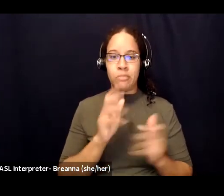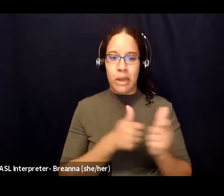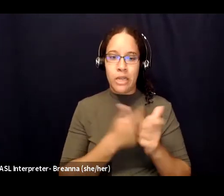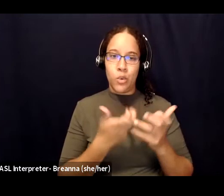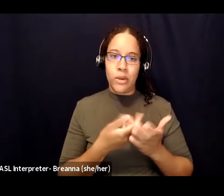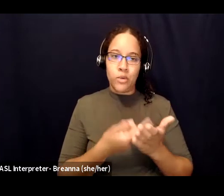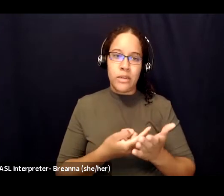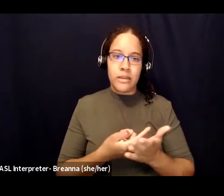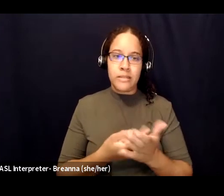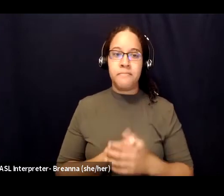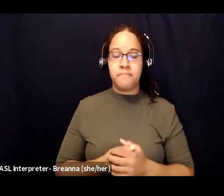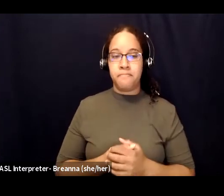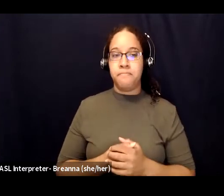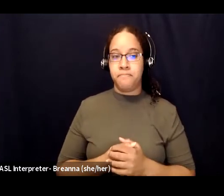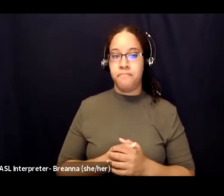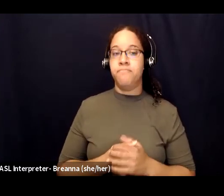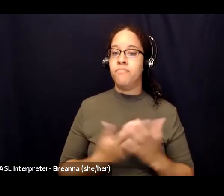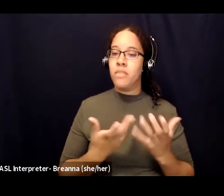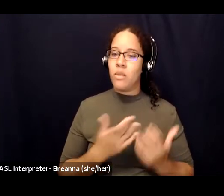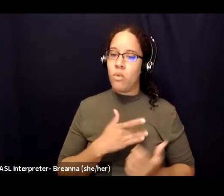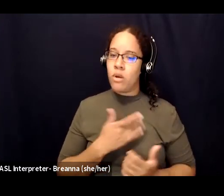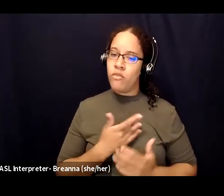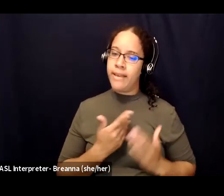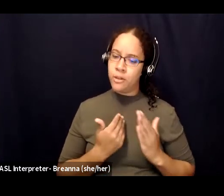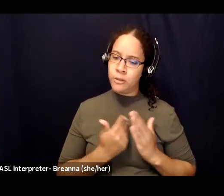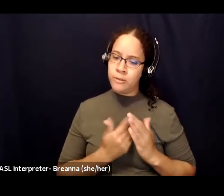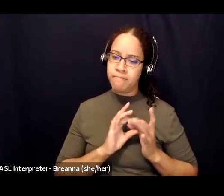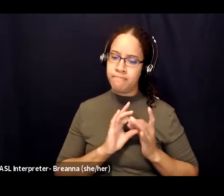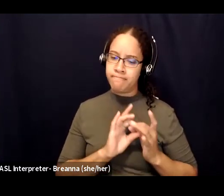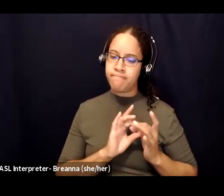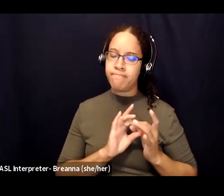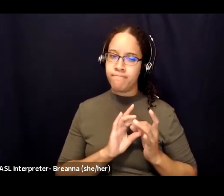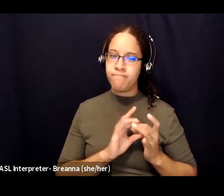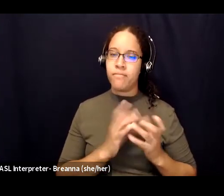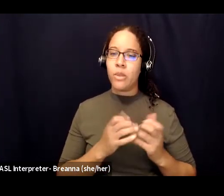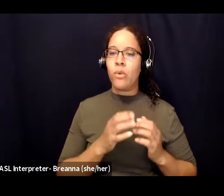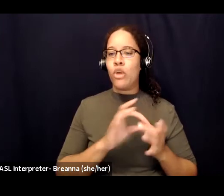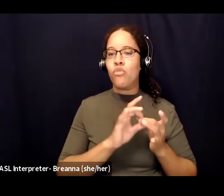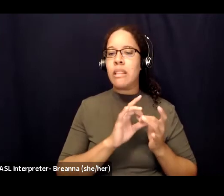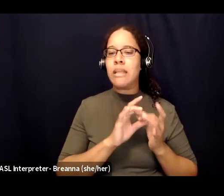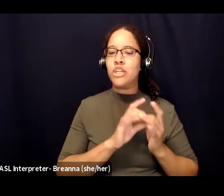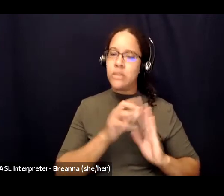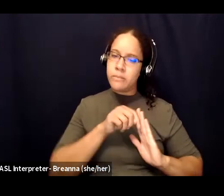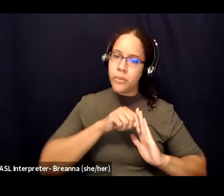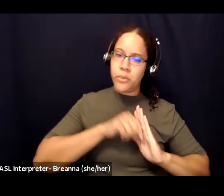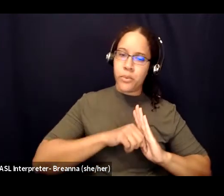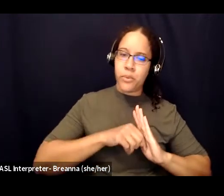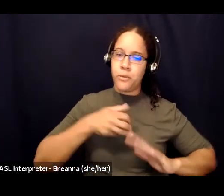to someone and they feel like it's an important part of progressing and deepening the relationship that might not be the case for everyone but that might be one